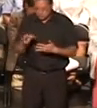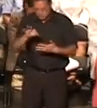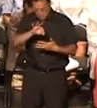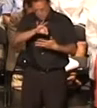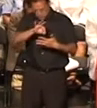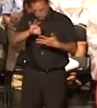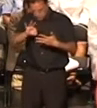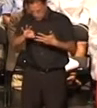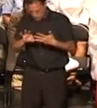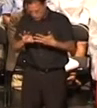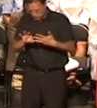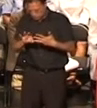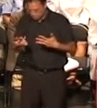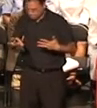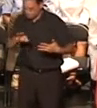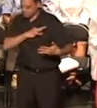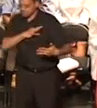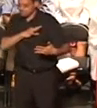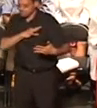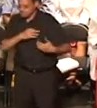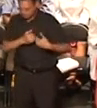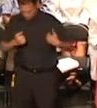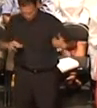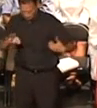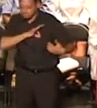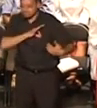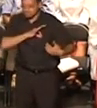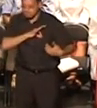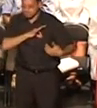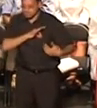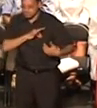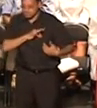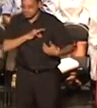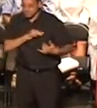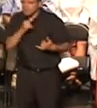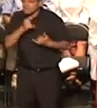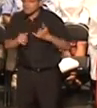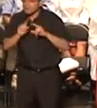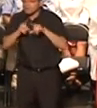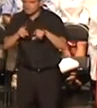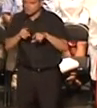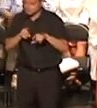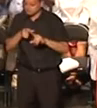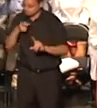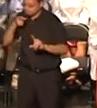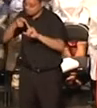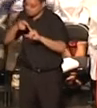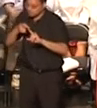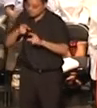all the way through and my final comment since we need to get to the graduates here